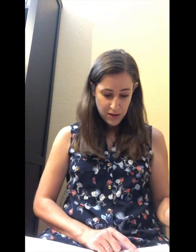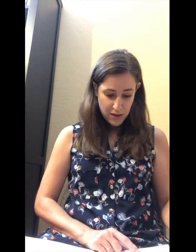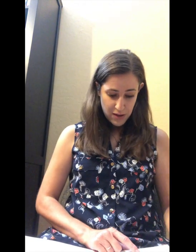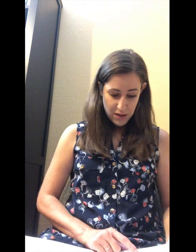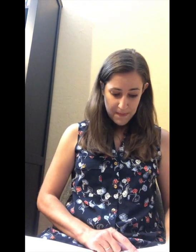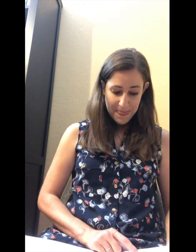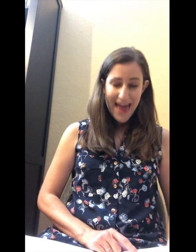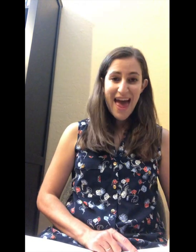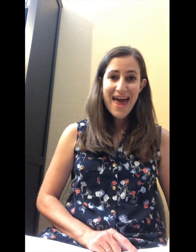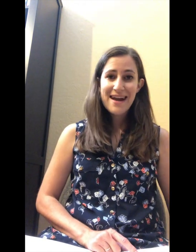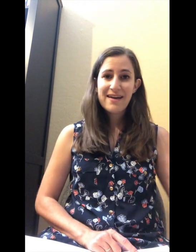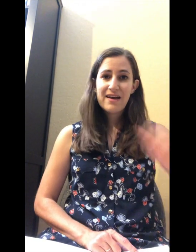Hen.